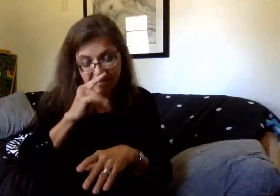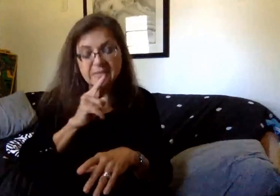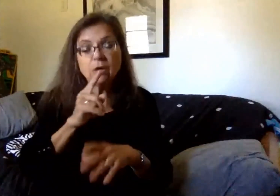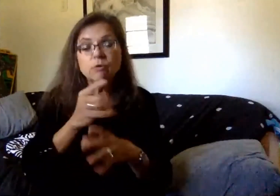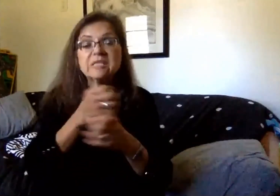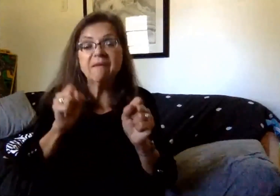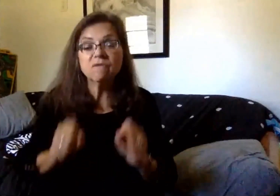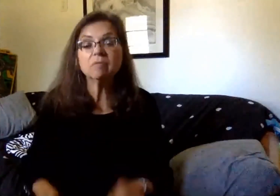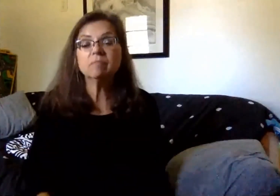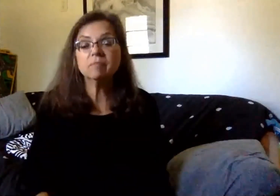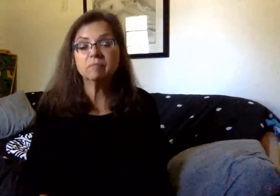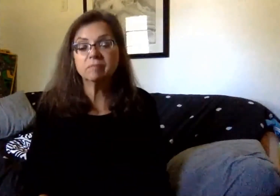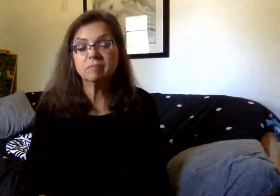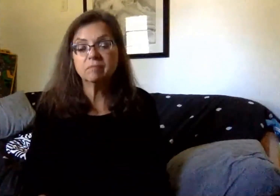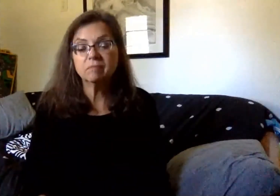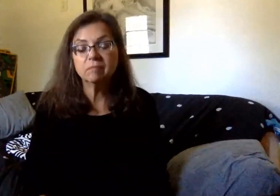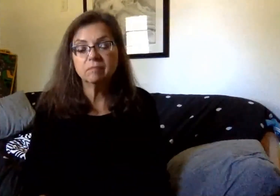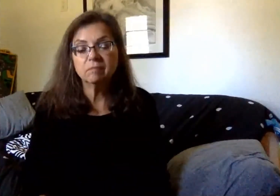very much.